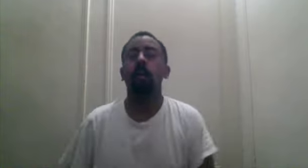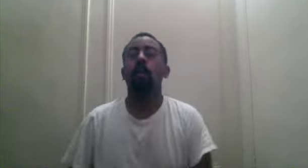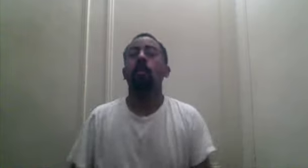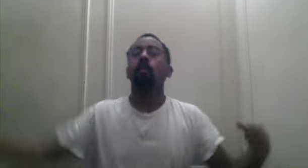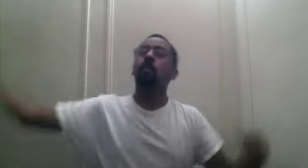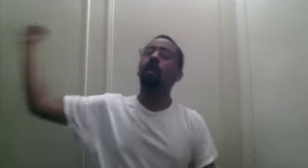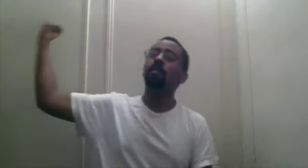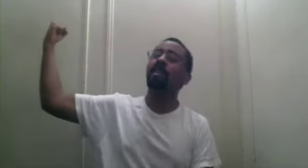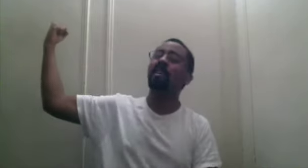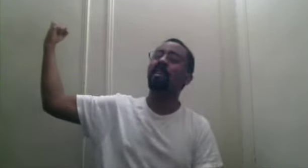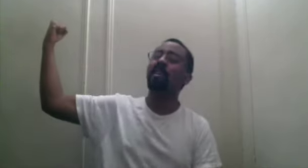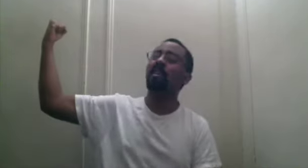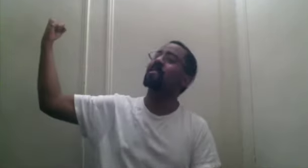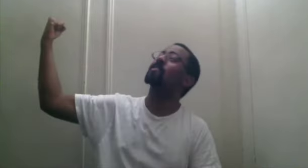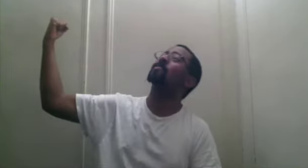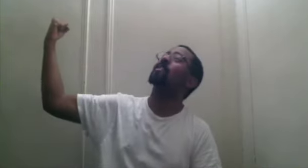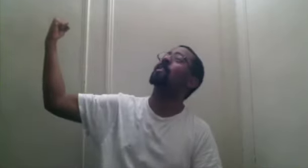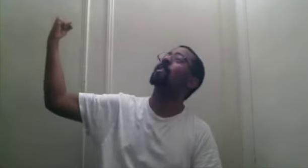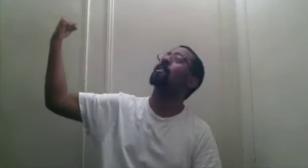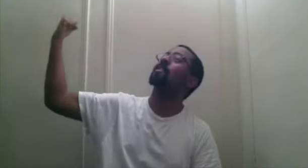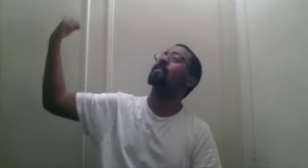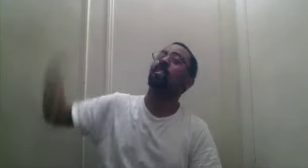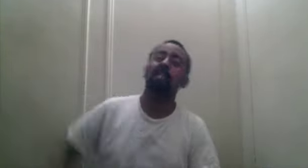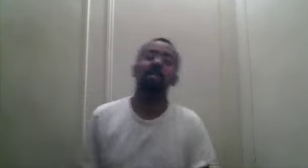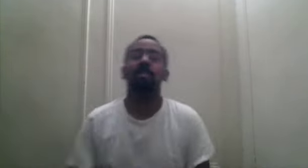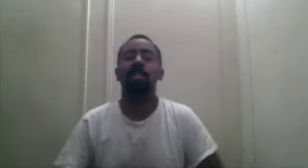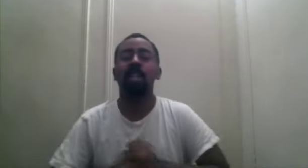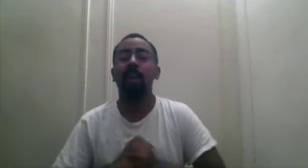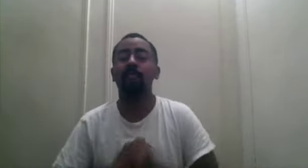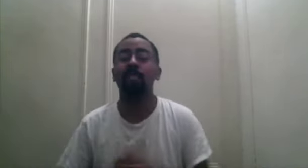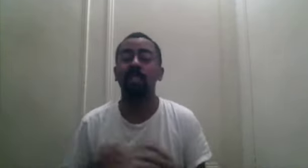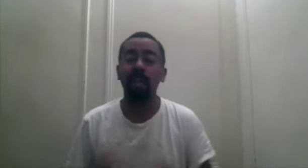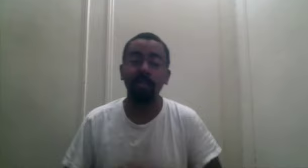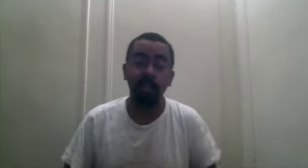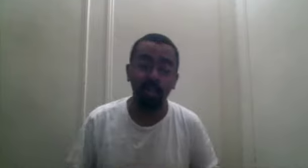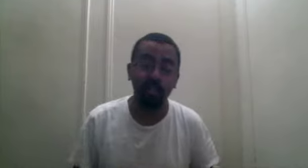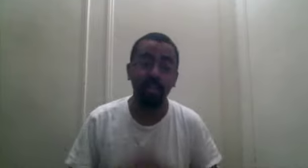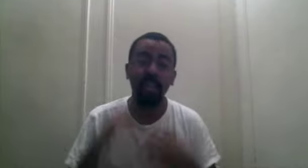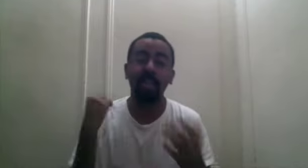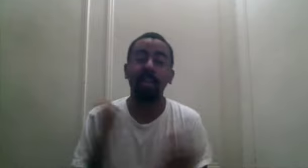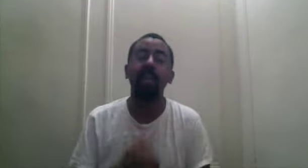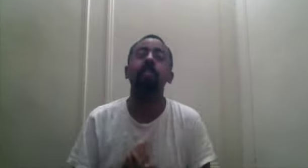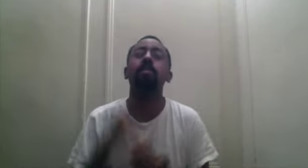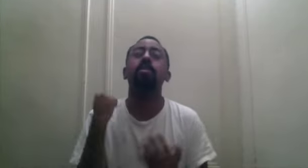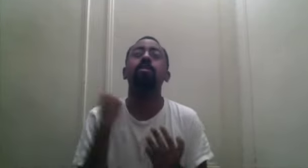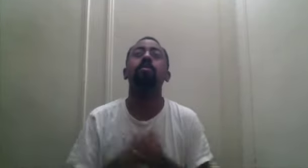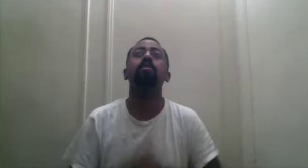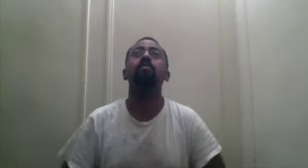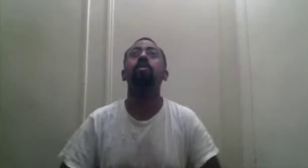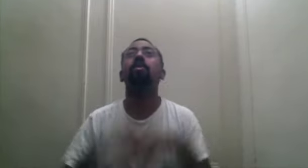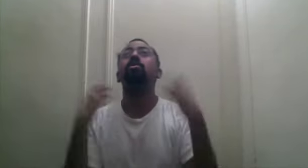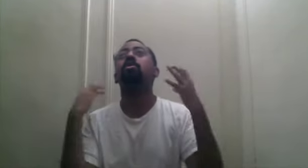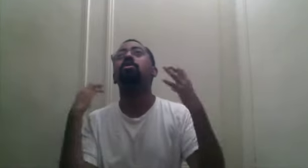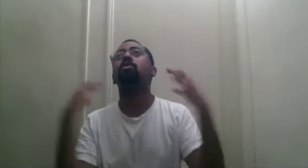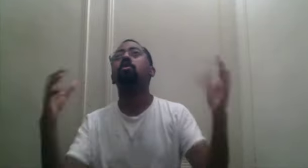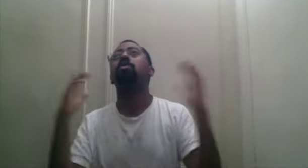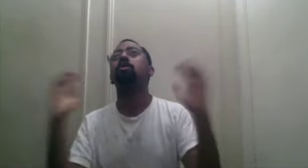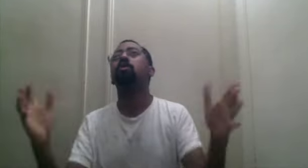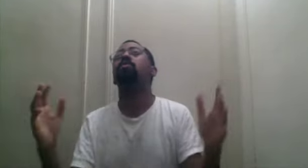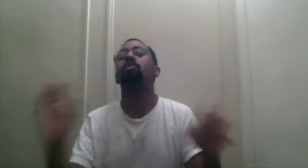One Piece Wall! Chapter 792, we are so close to